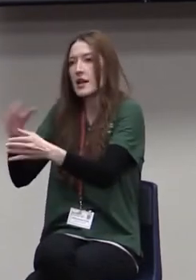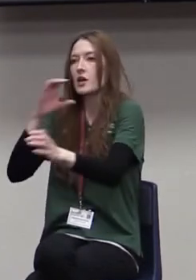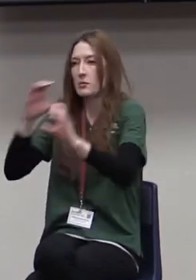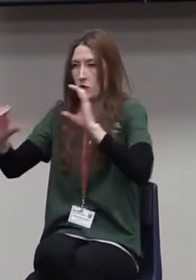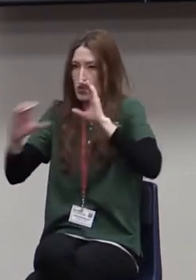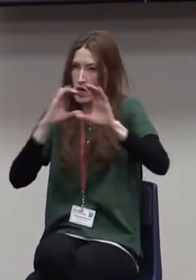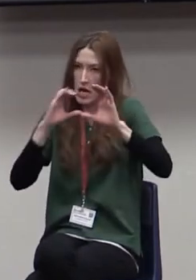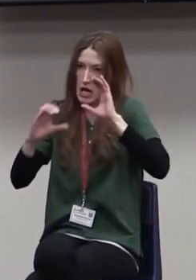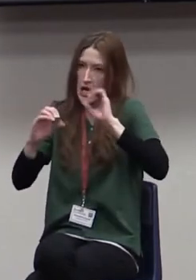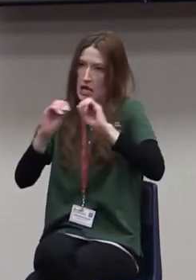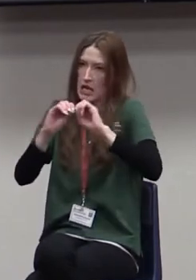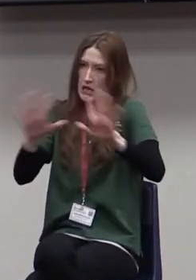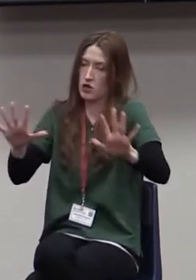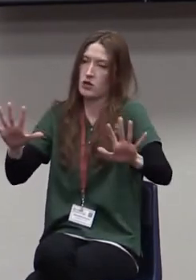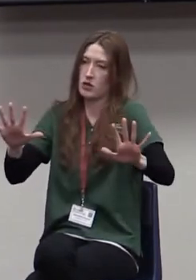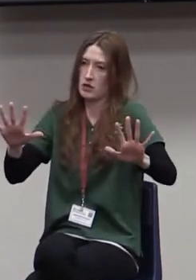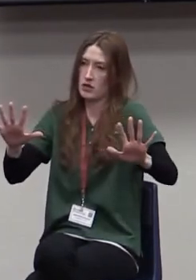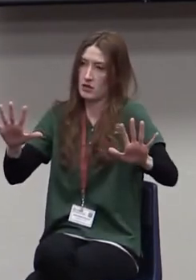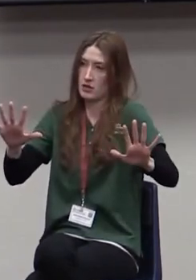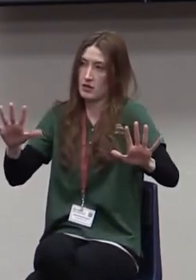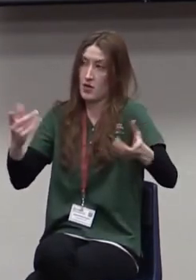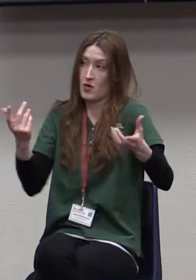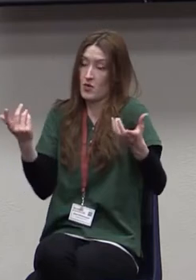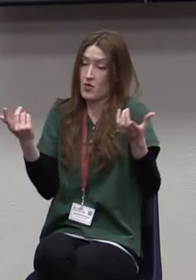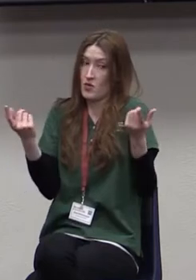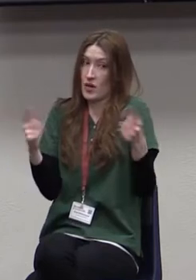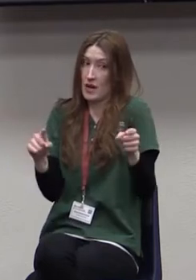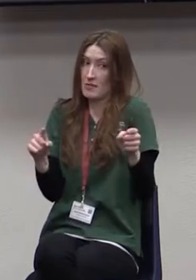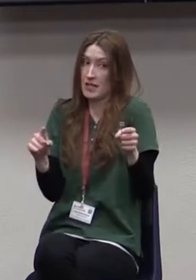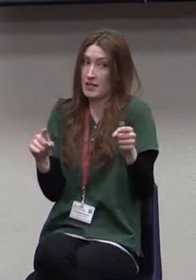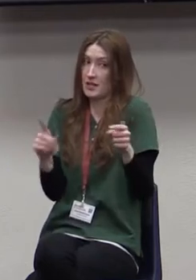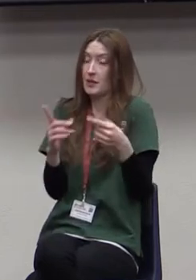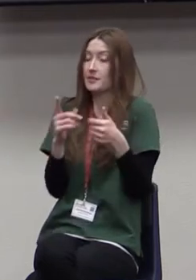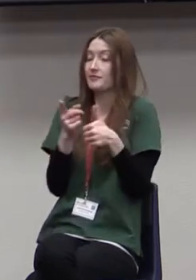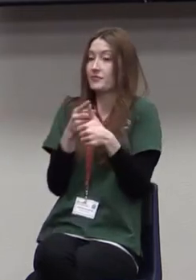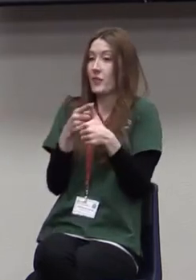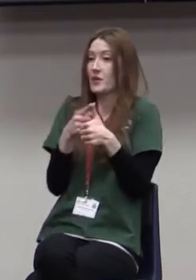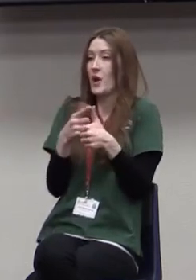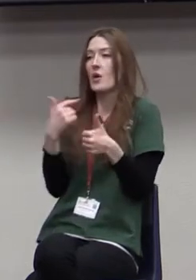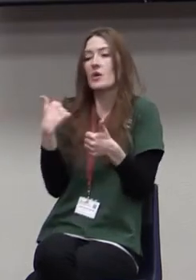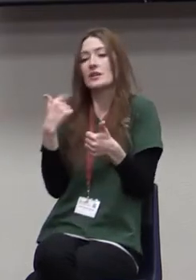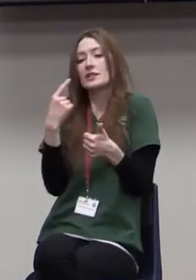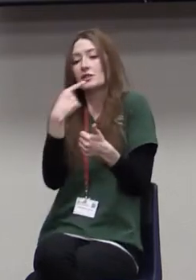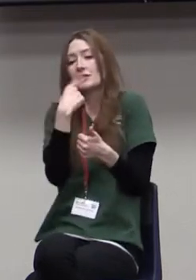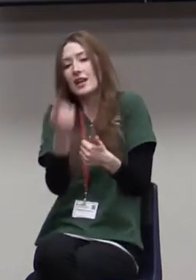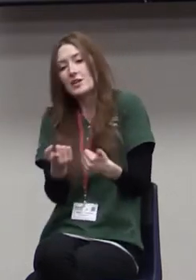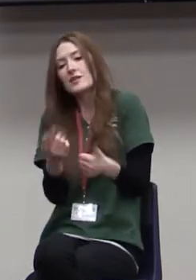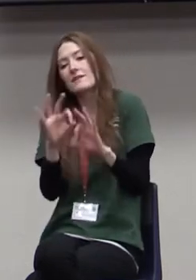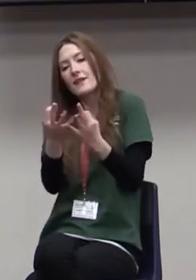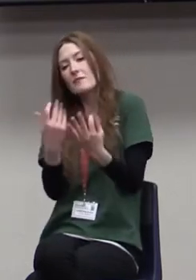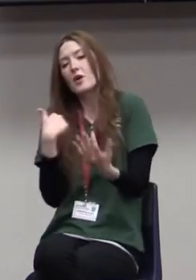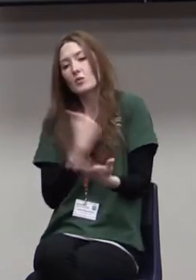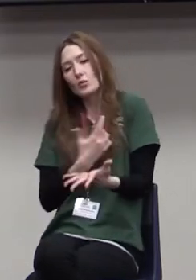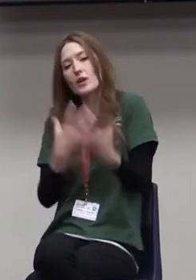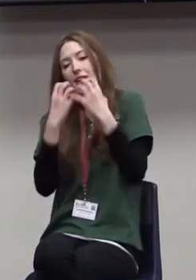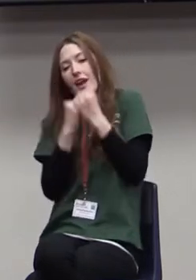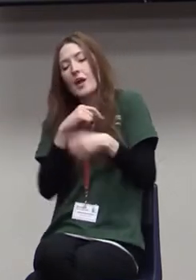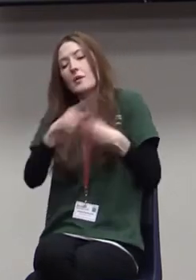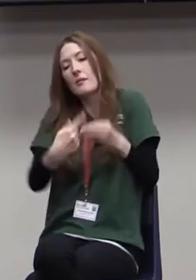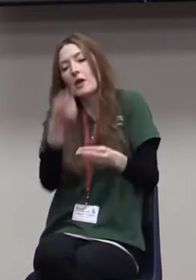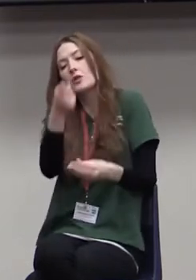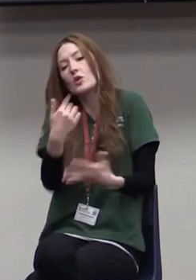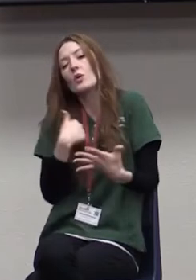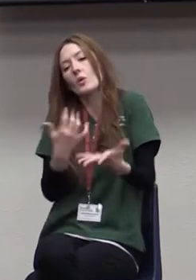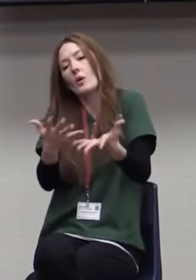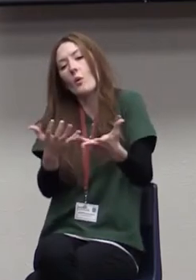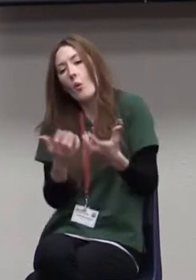couple of things. One, it's going to tell that family, we care enough about you and you're valuable enough to this congregation that we want to talk